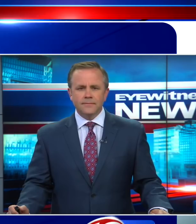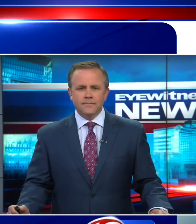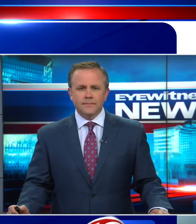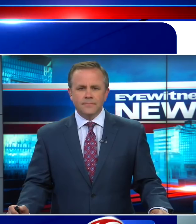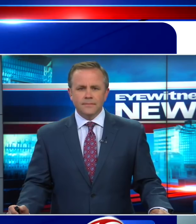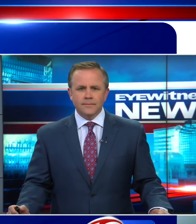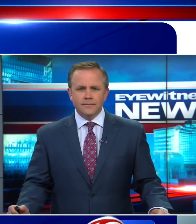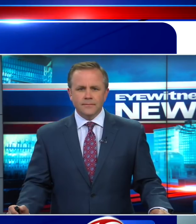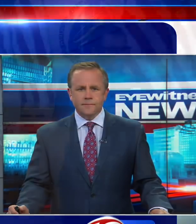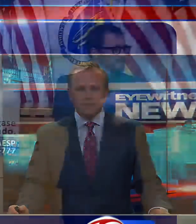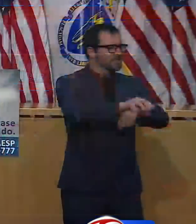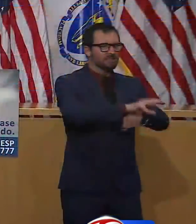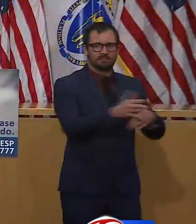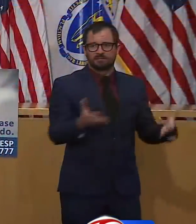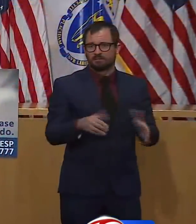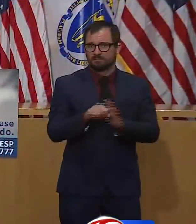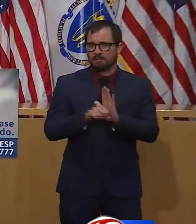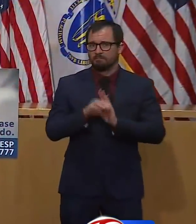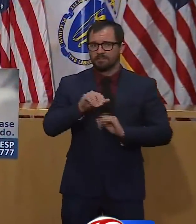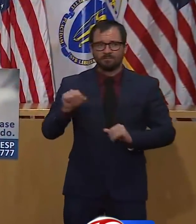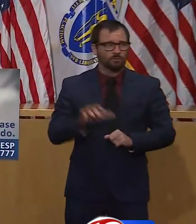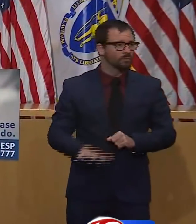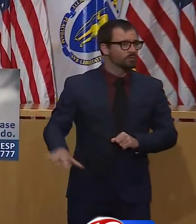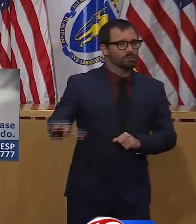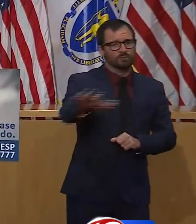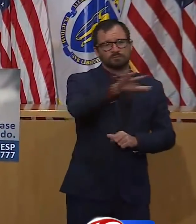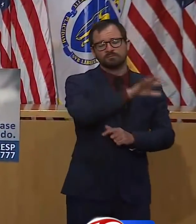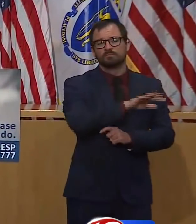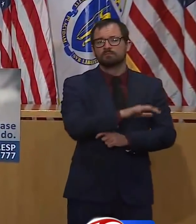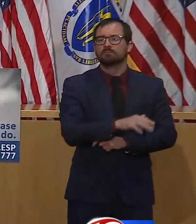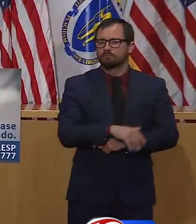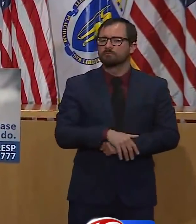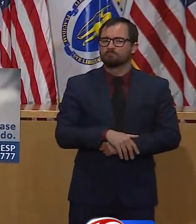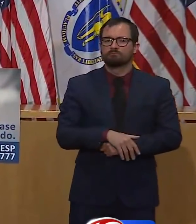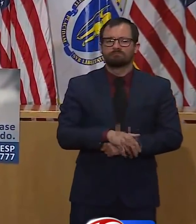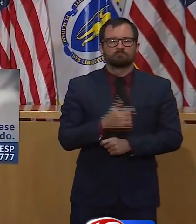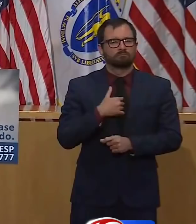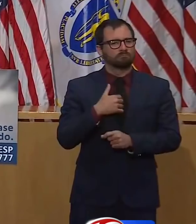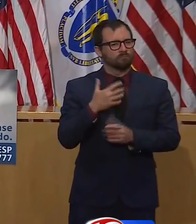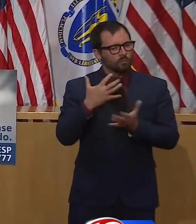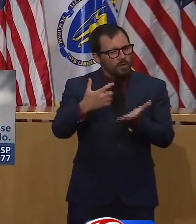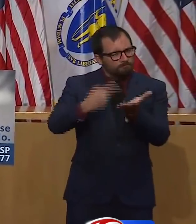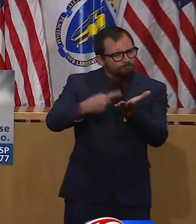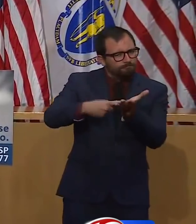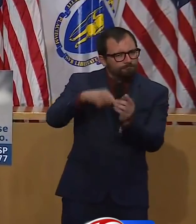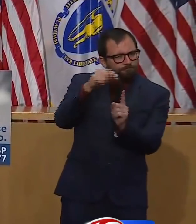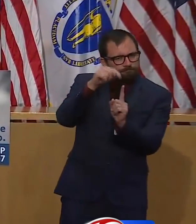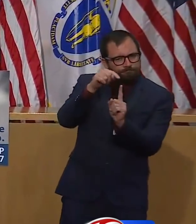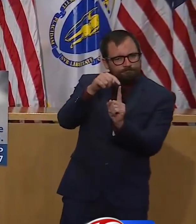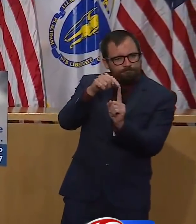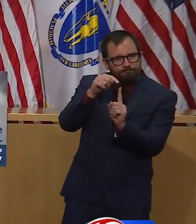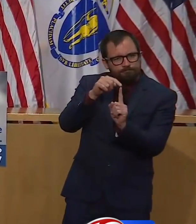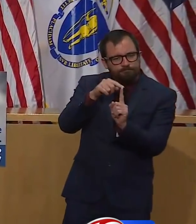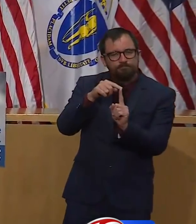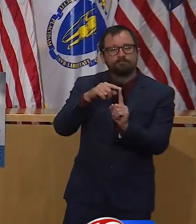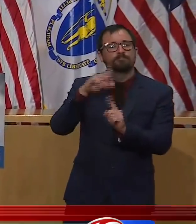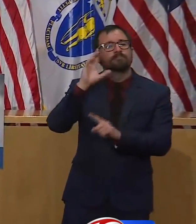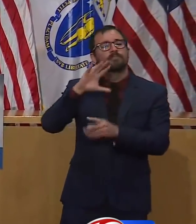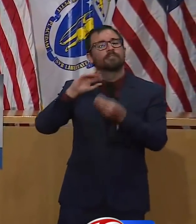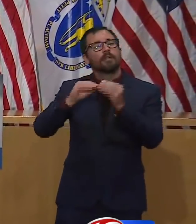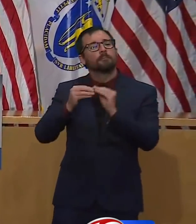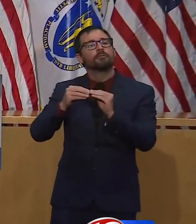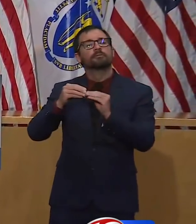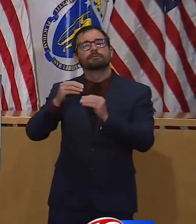I want to talk about who's behind all the numbers that we discuss in this room every day. Nurses,